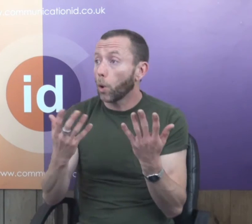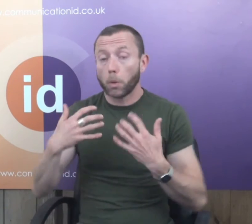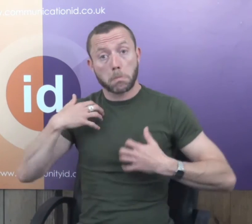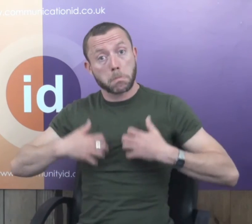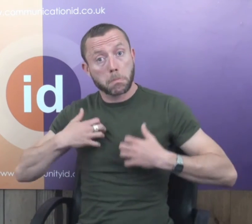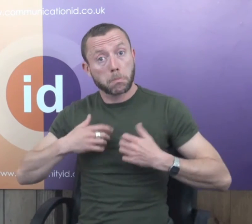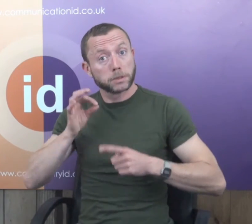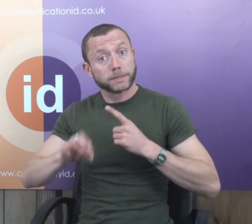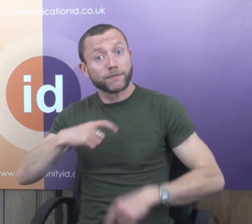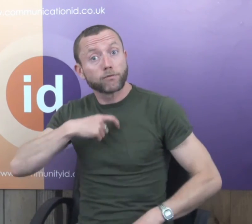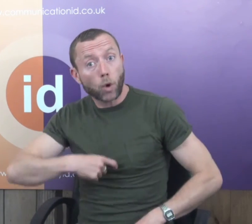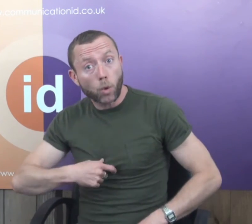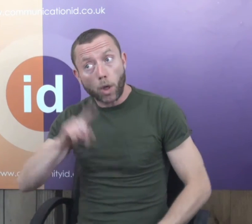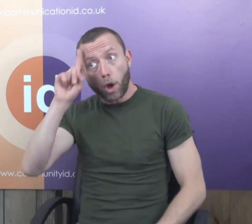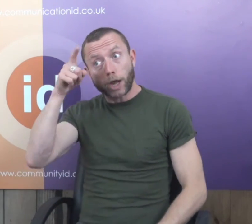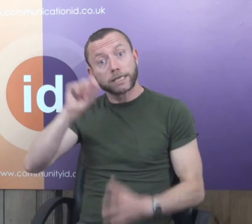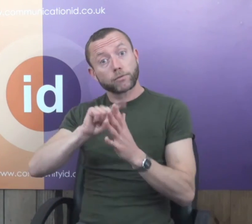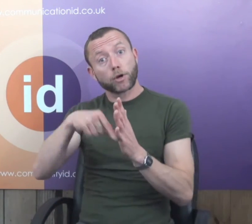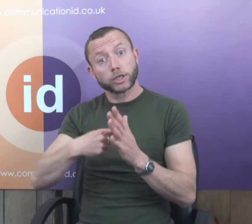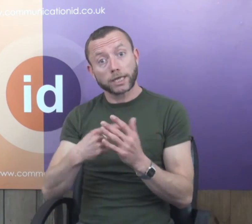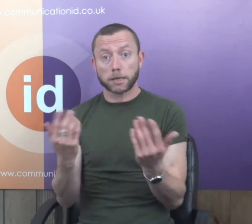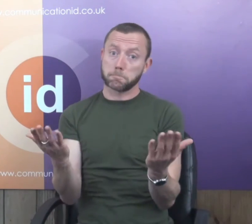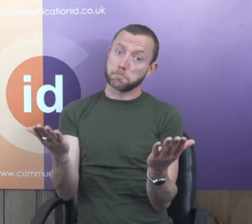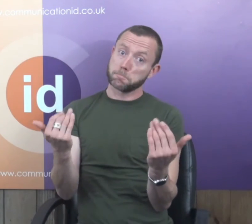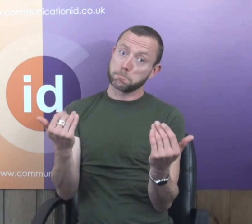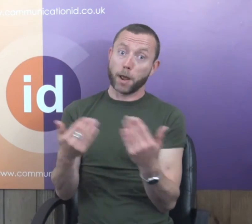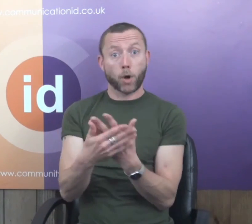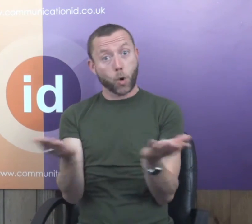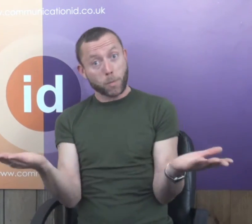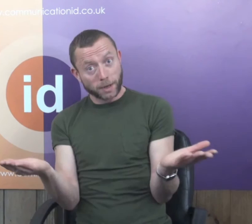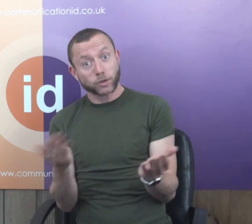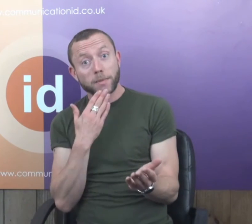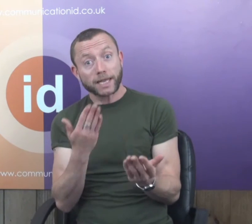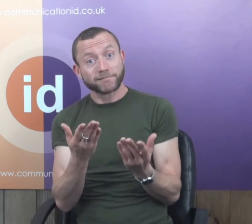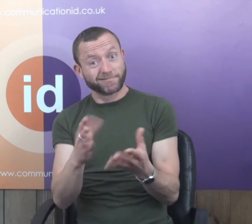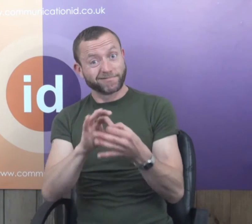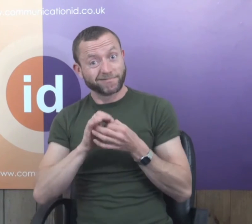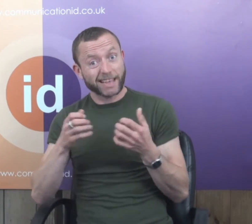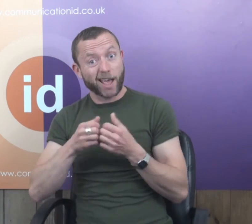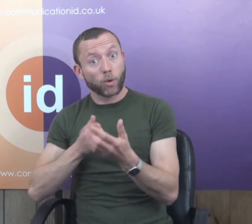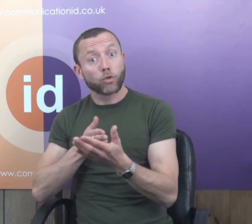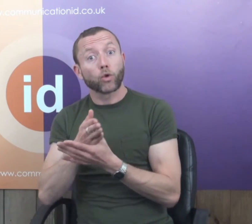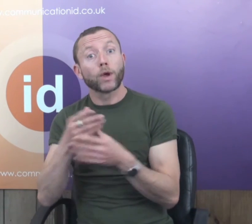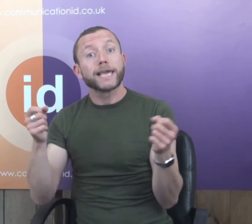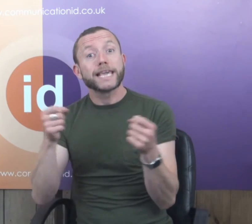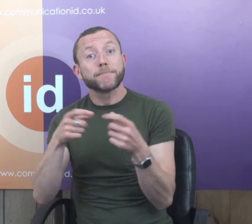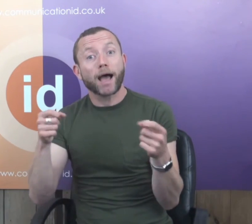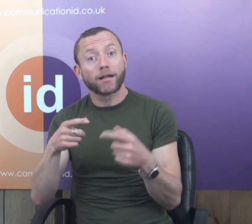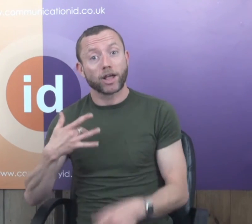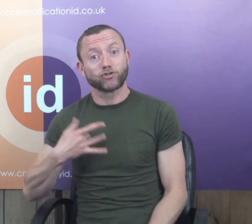If you'd like more information or are interested in a specific role or have an idea, I'm open to anything so please